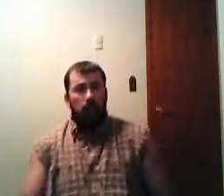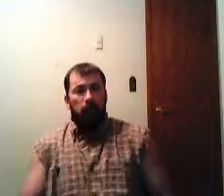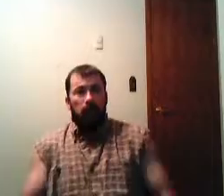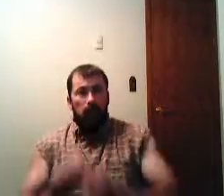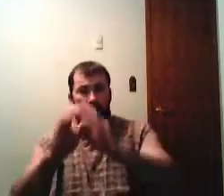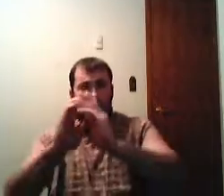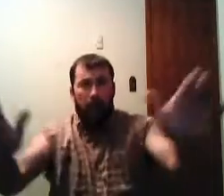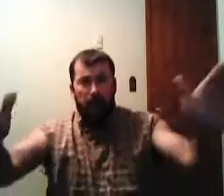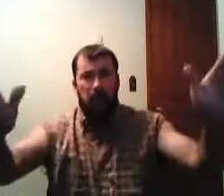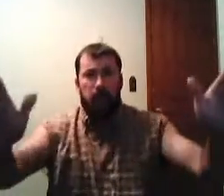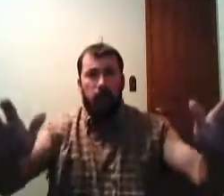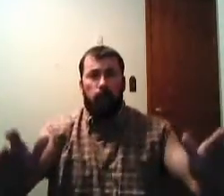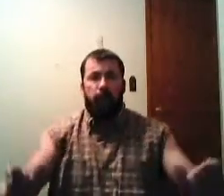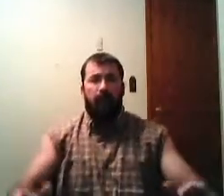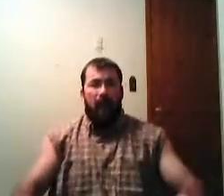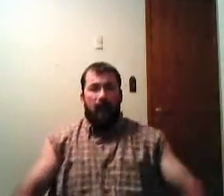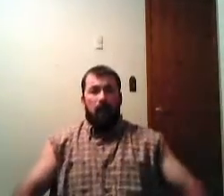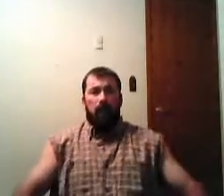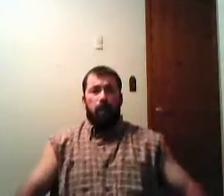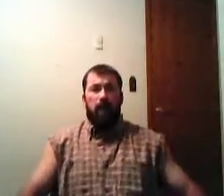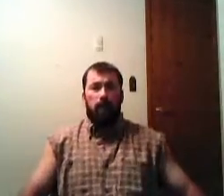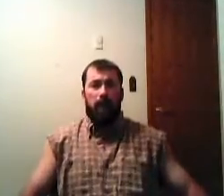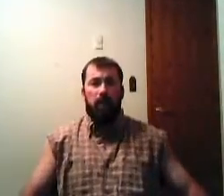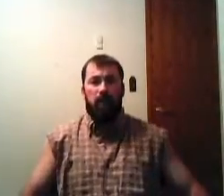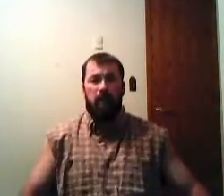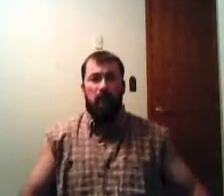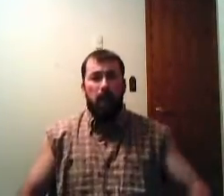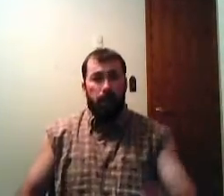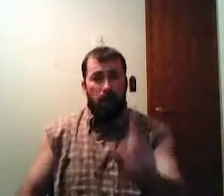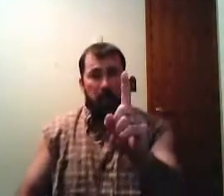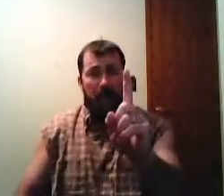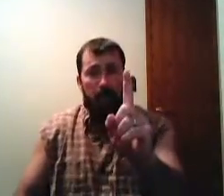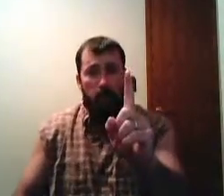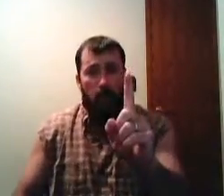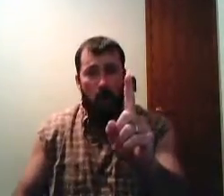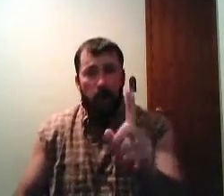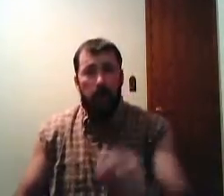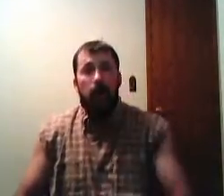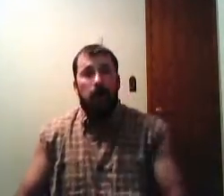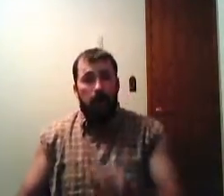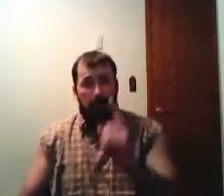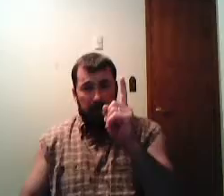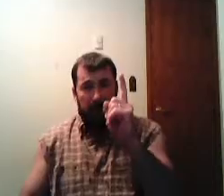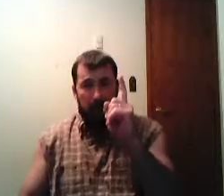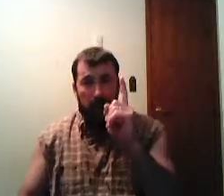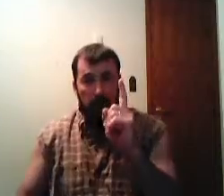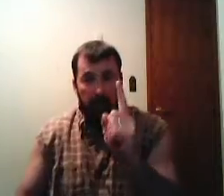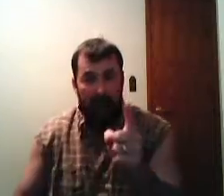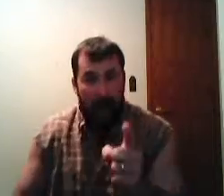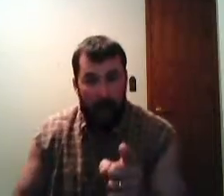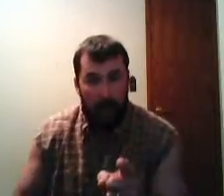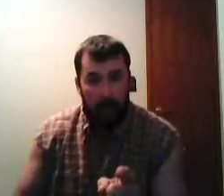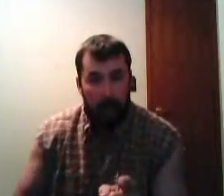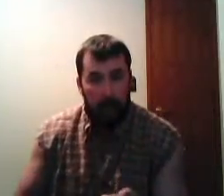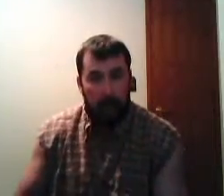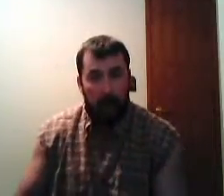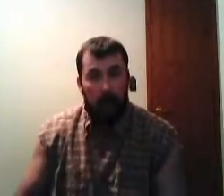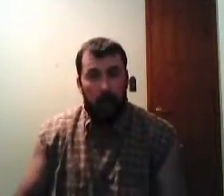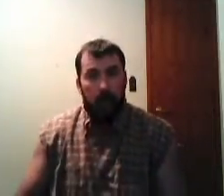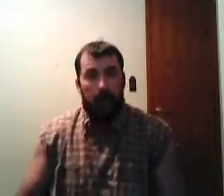and cleanse this earth with fire the apostle Peter said first time it was water next time it's going to be fire they